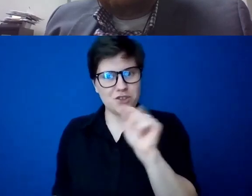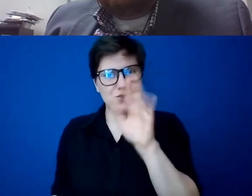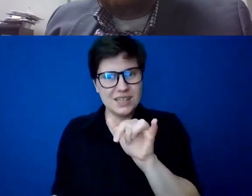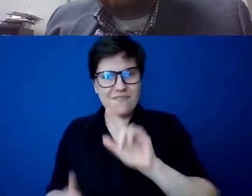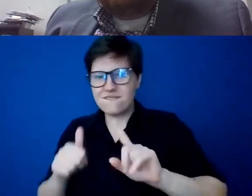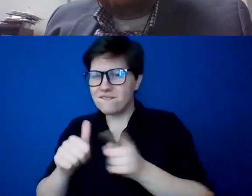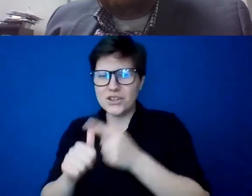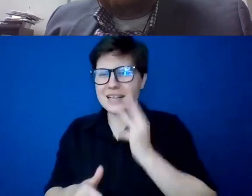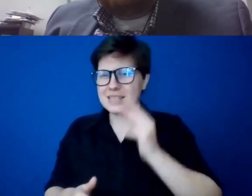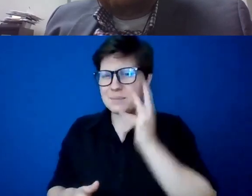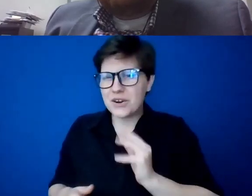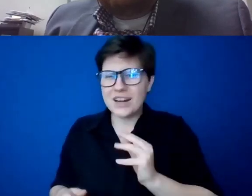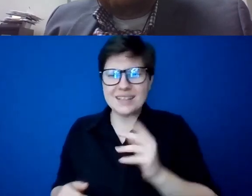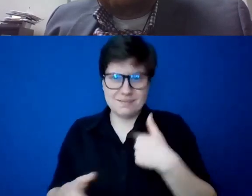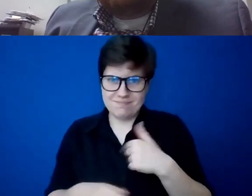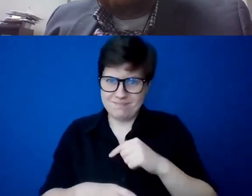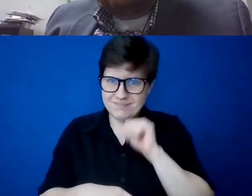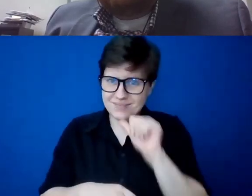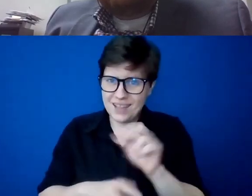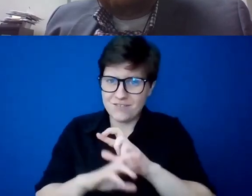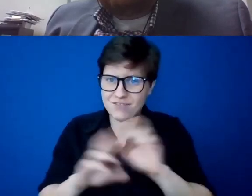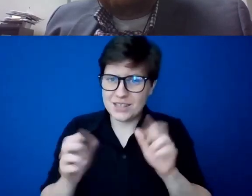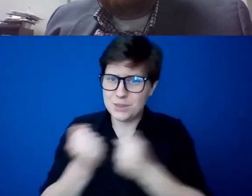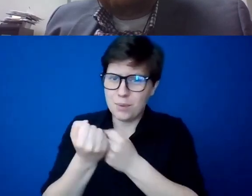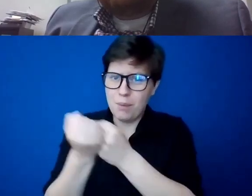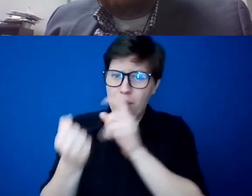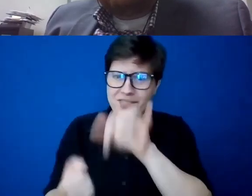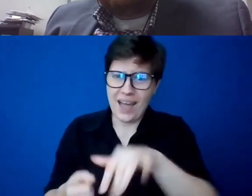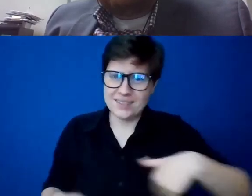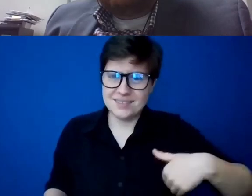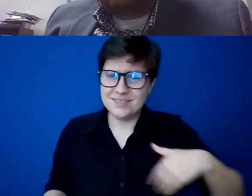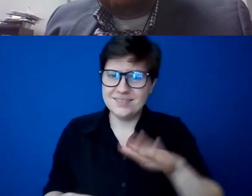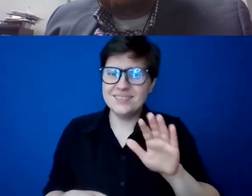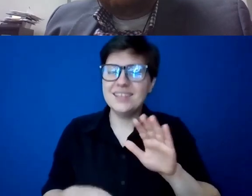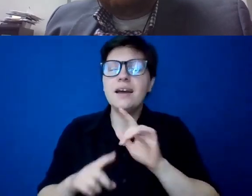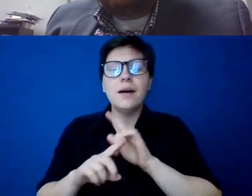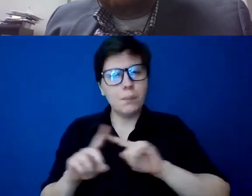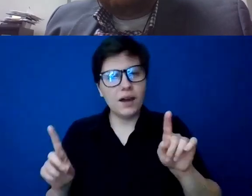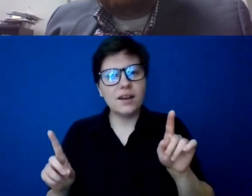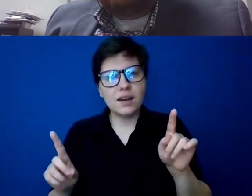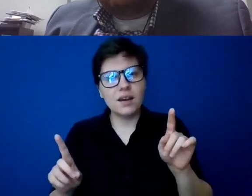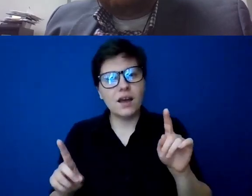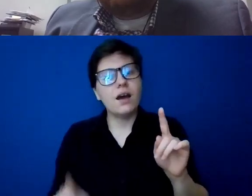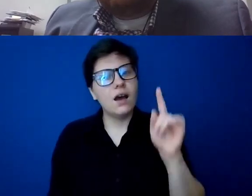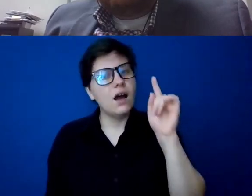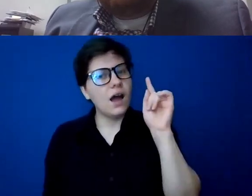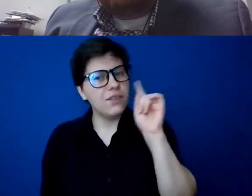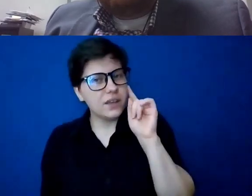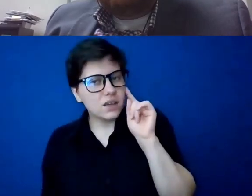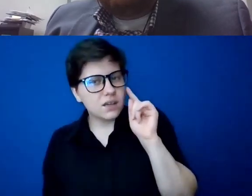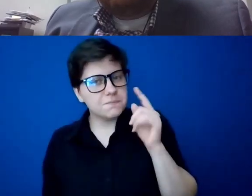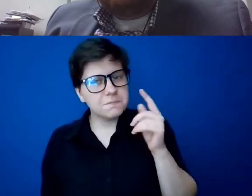experience. I'm not ready to, to, uh, to promote that. Uh, however, I think that, that, like